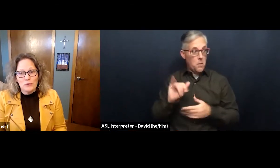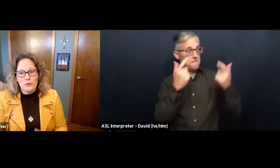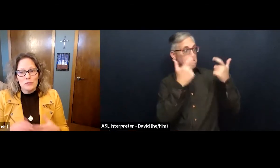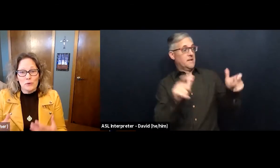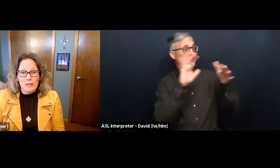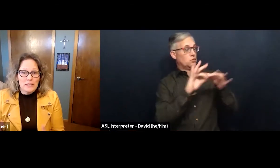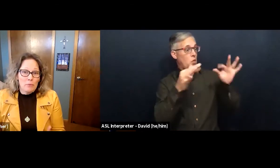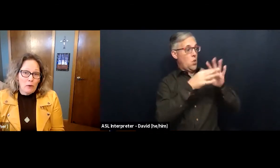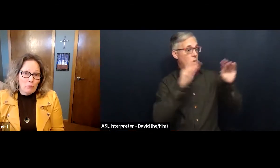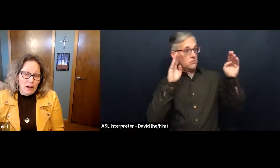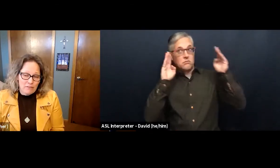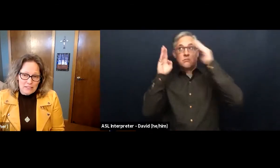stories about prophets.